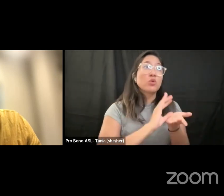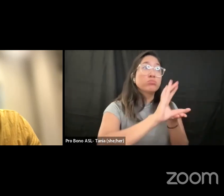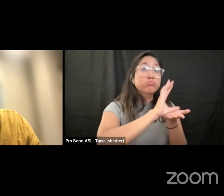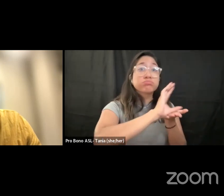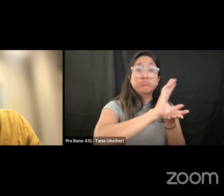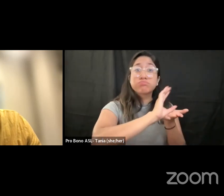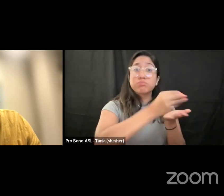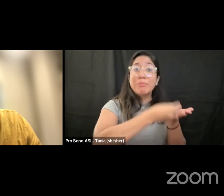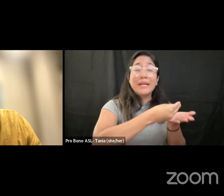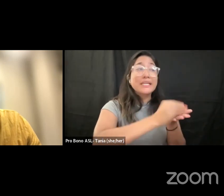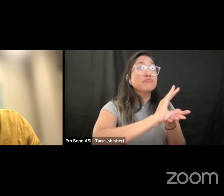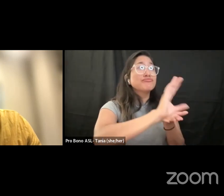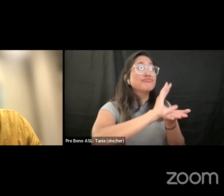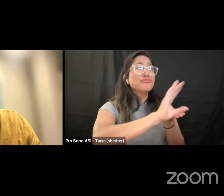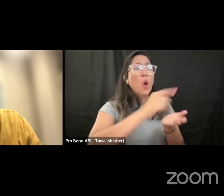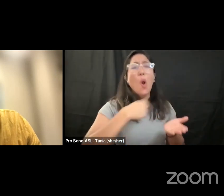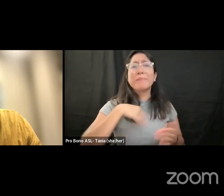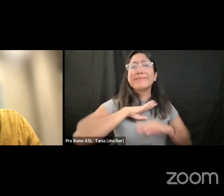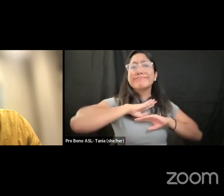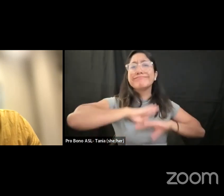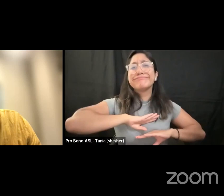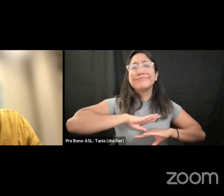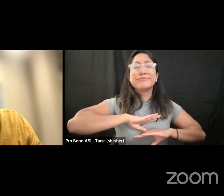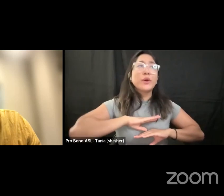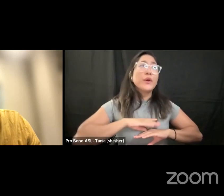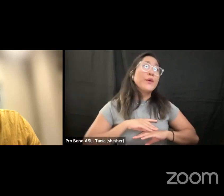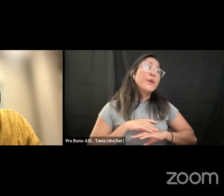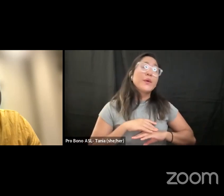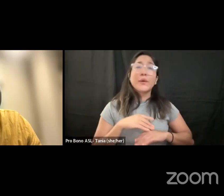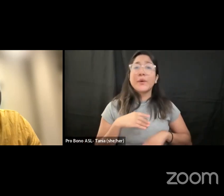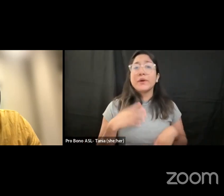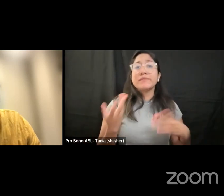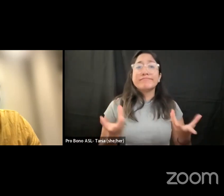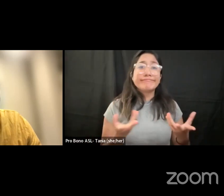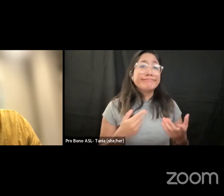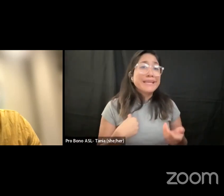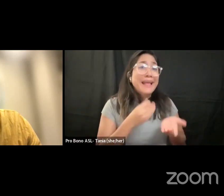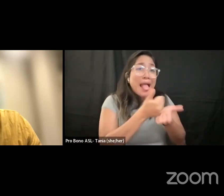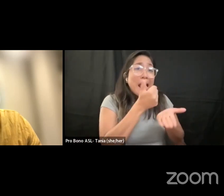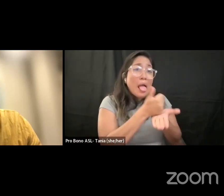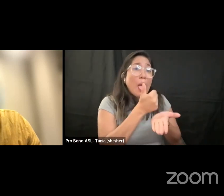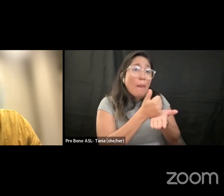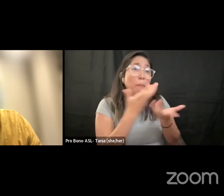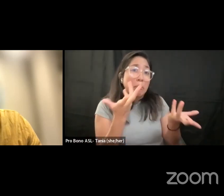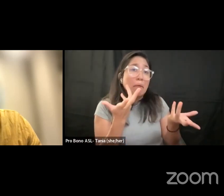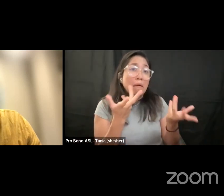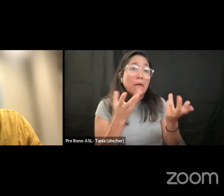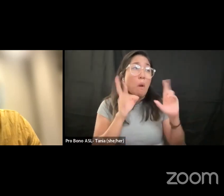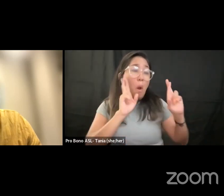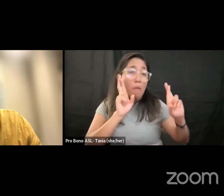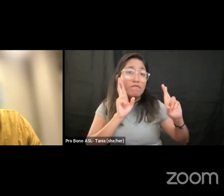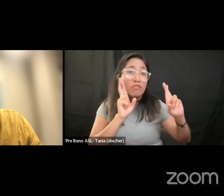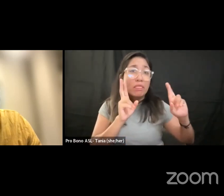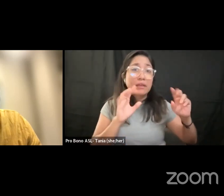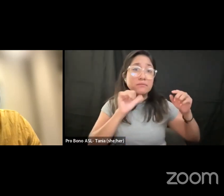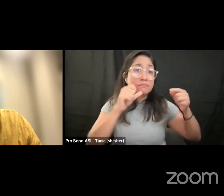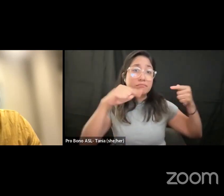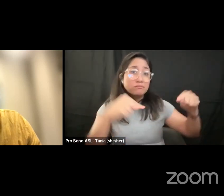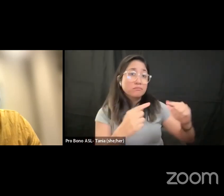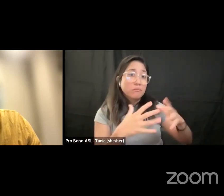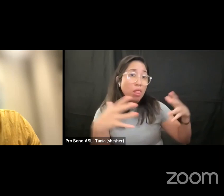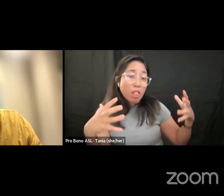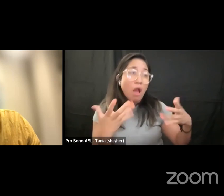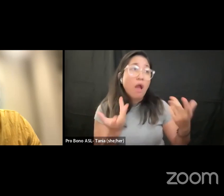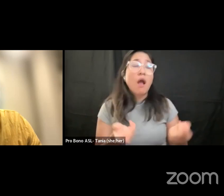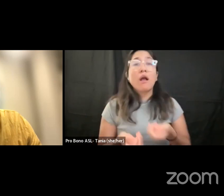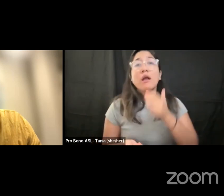money and say okay go work on it and make sure it doesn't particularly harm too much or i would give money just